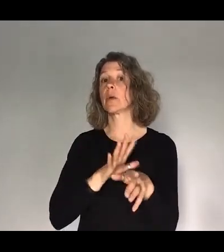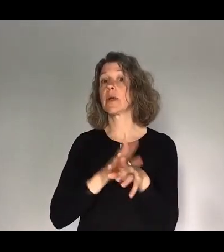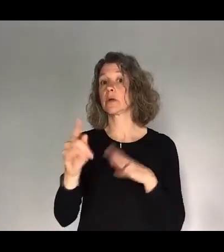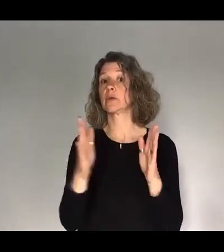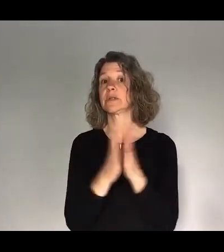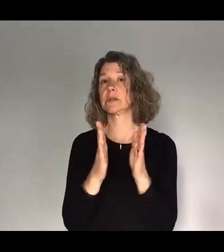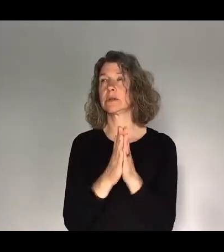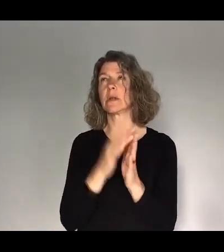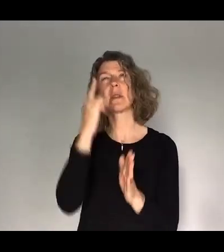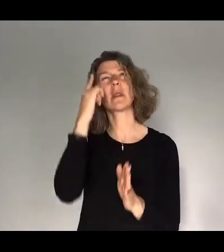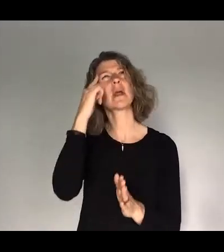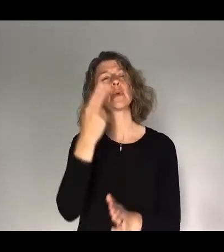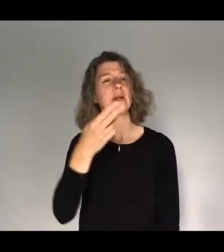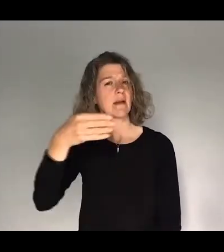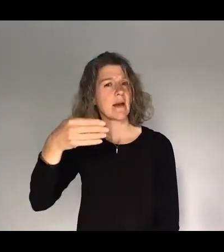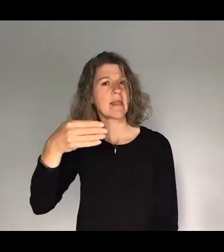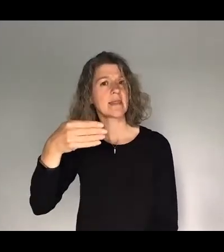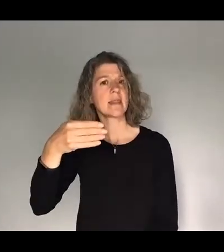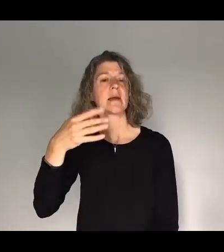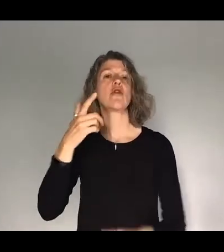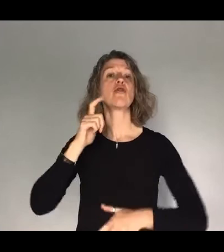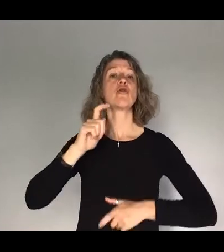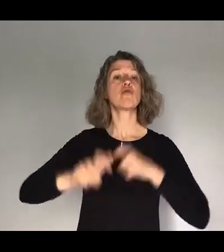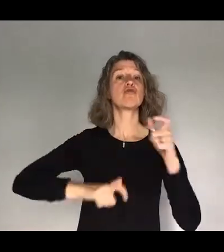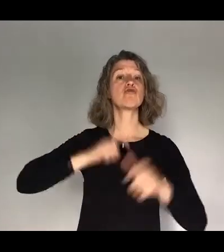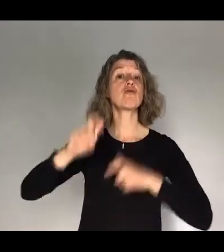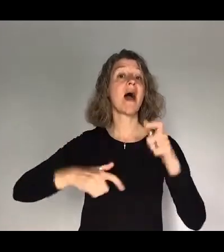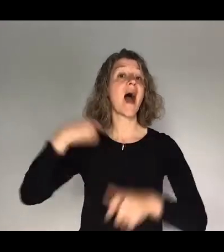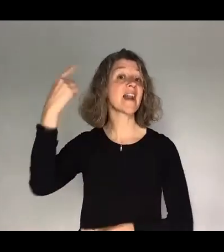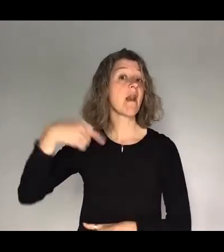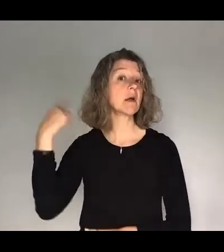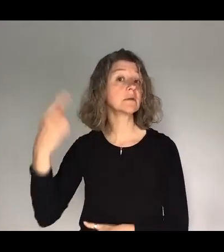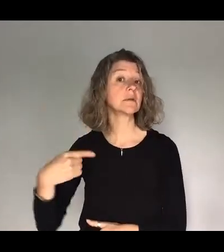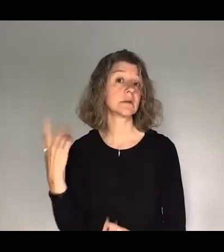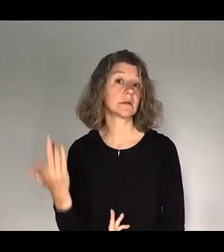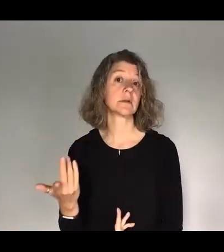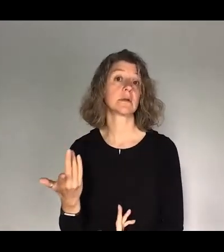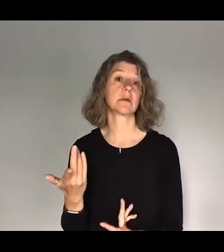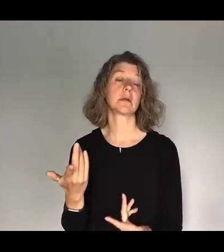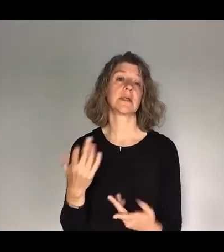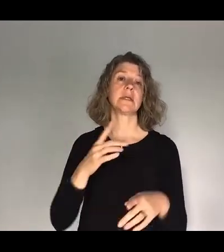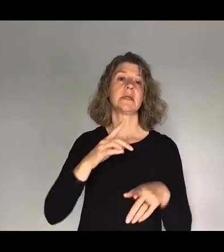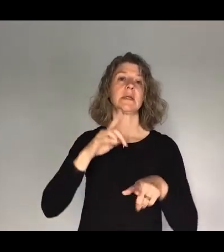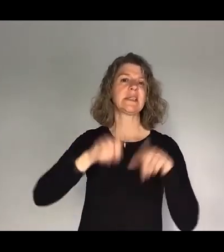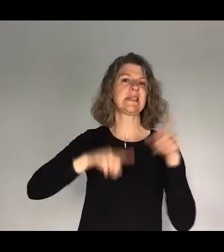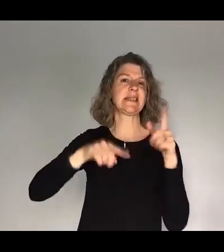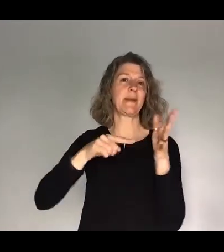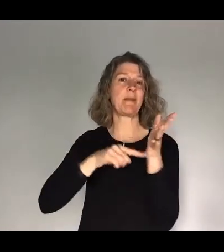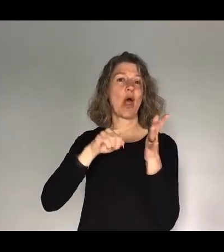29th. It is. Ride London. Ride London. It's a little bike ride. Yep. Like the Tour de France of East